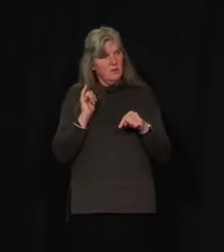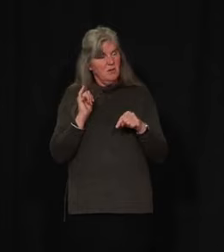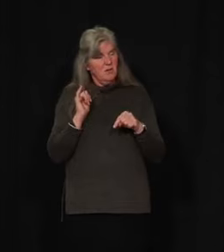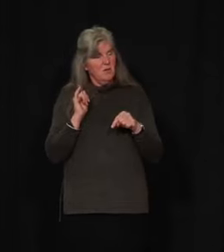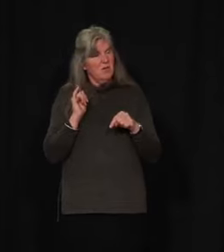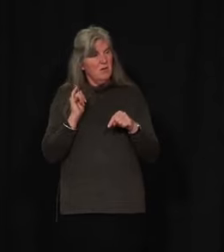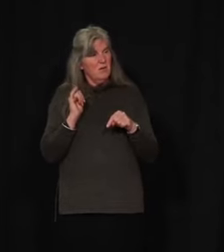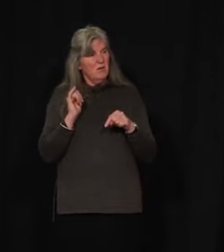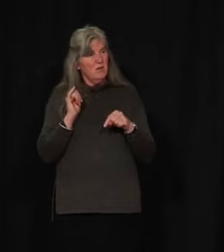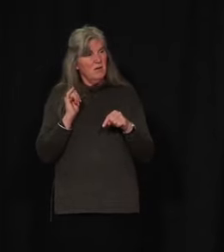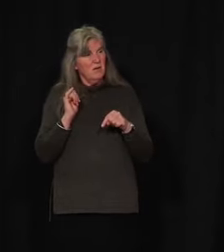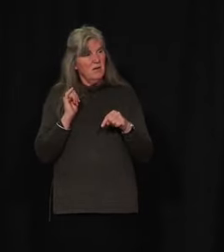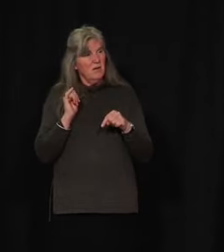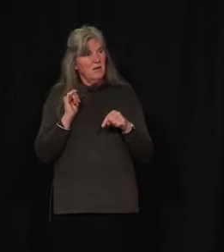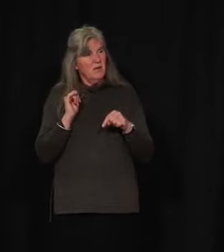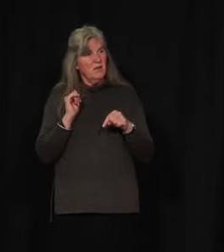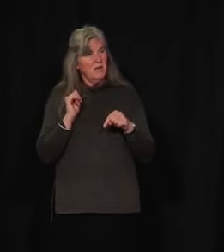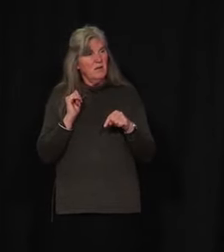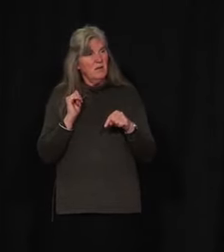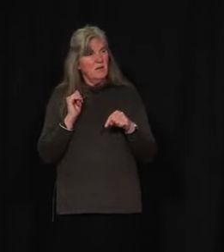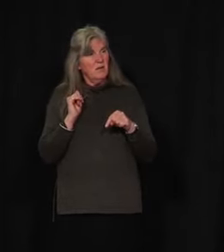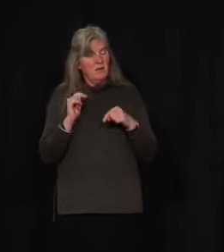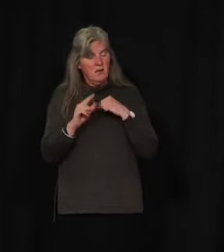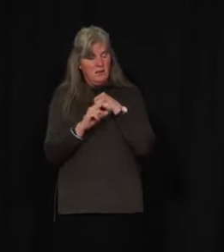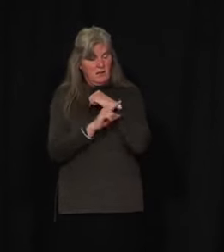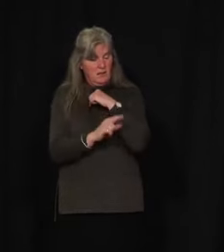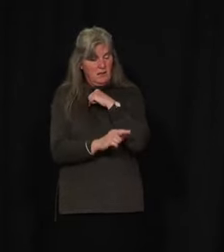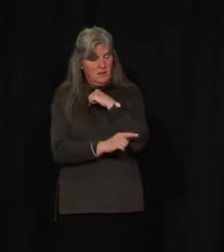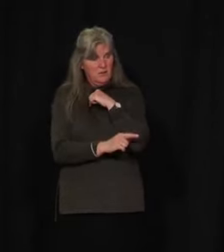suitable enough for legislative proceedings?